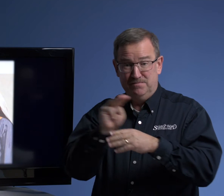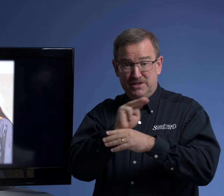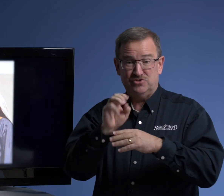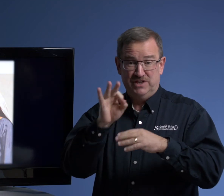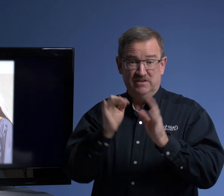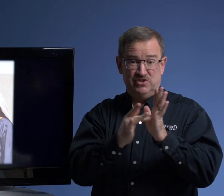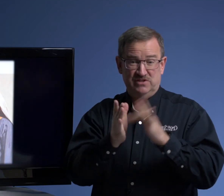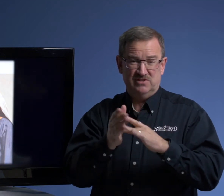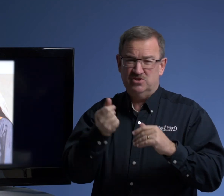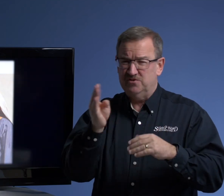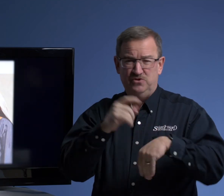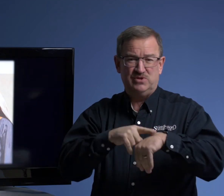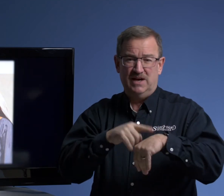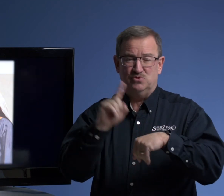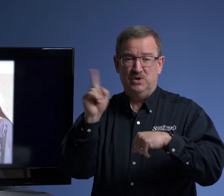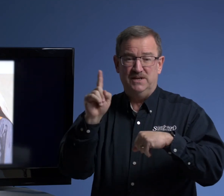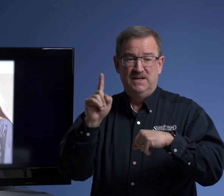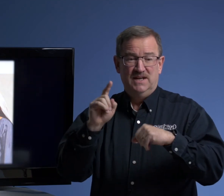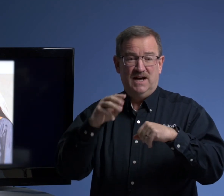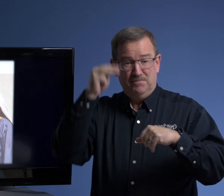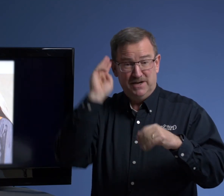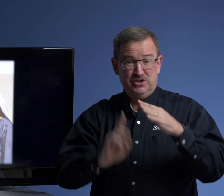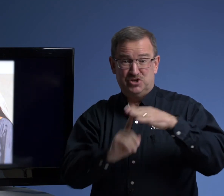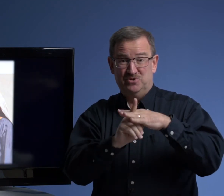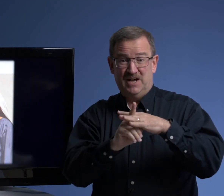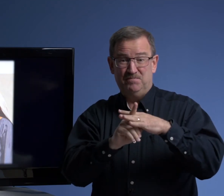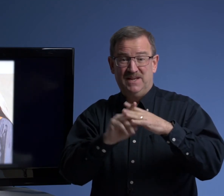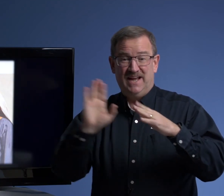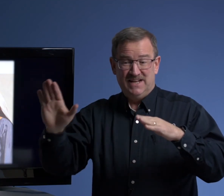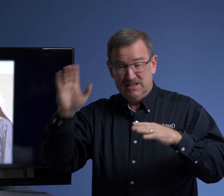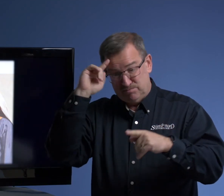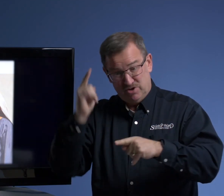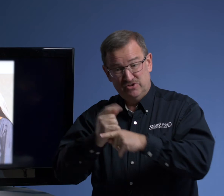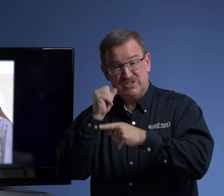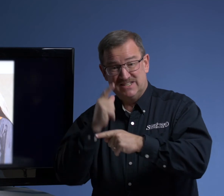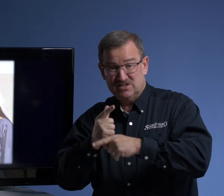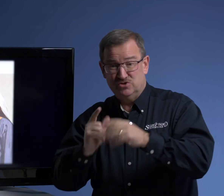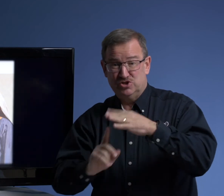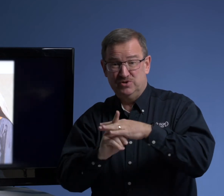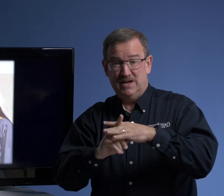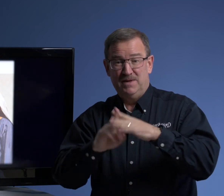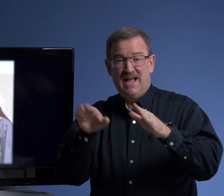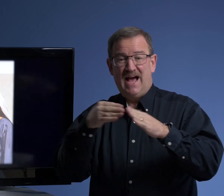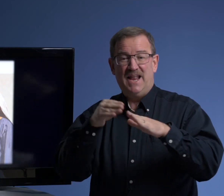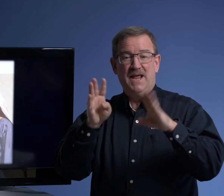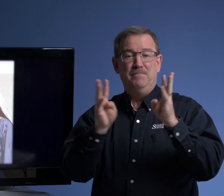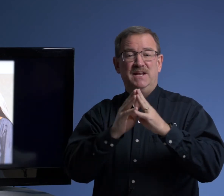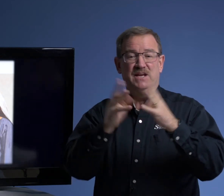ministry of Jesus. Just a few times when, uh, Mary showed up and his brothers and sisters showed up at a meeting and